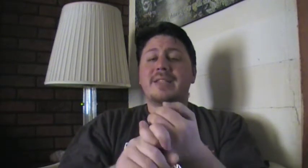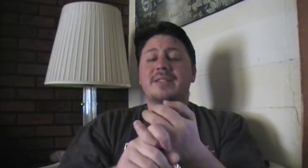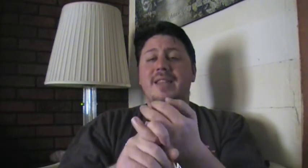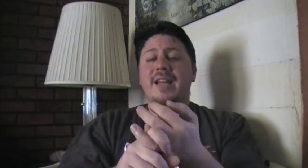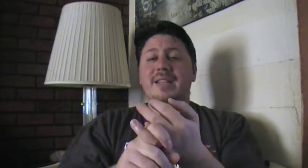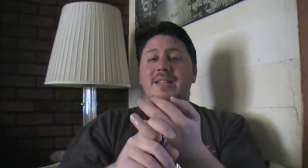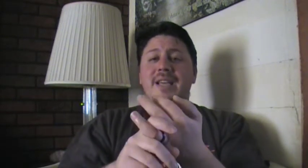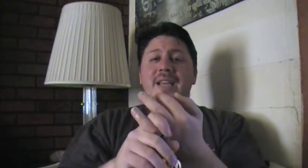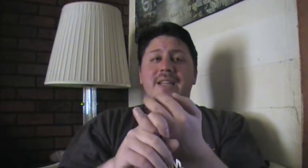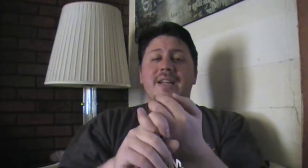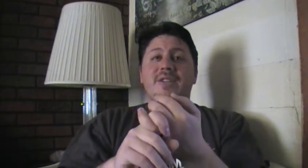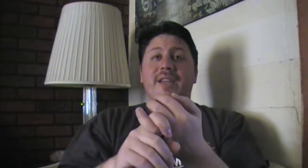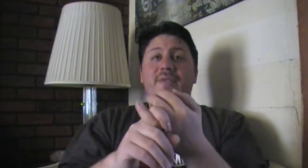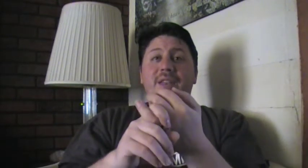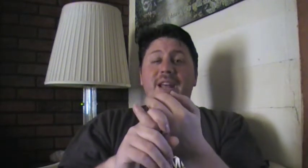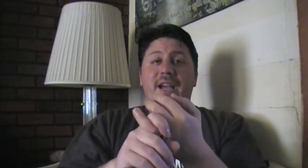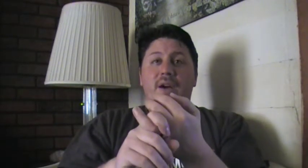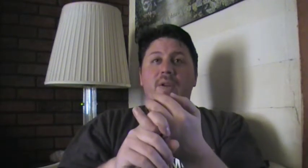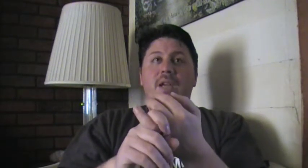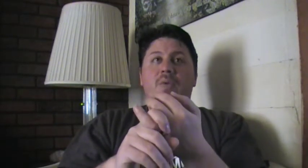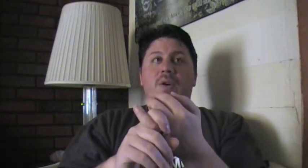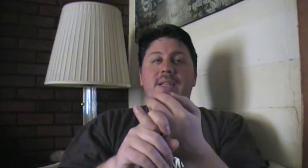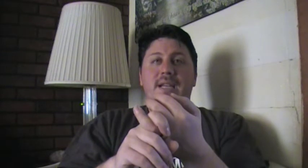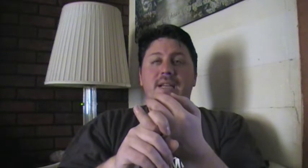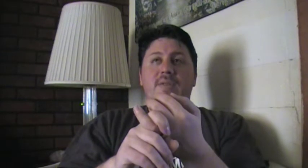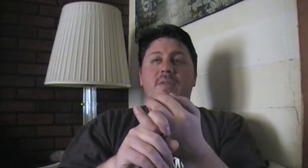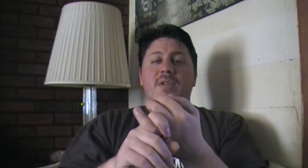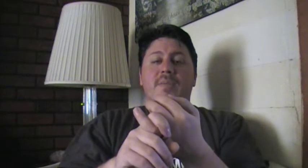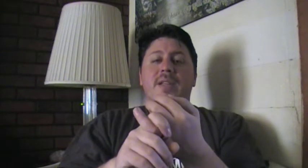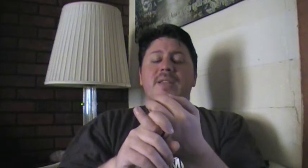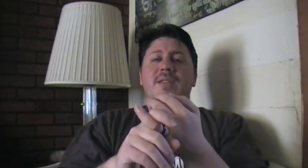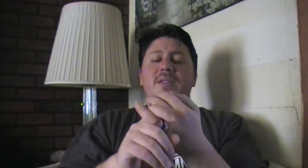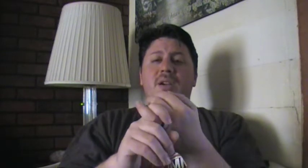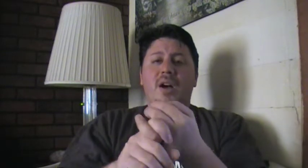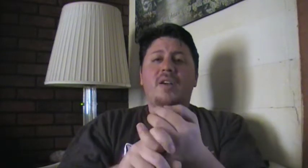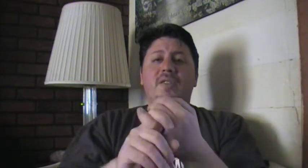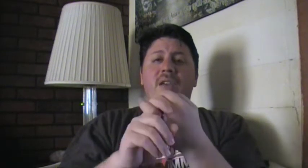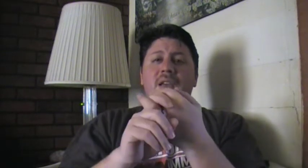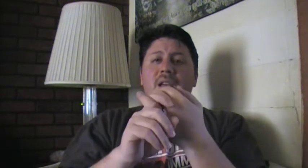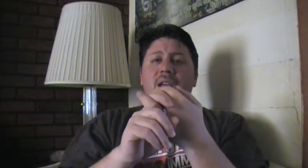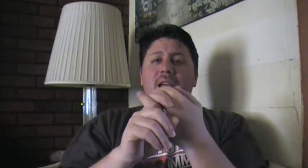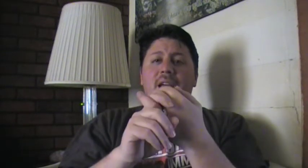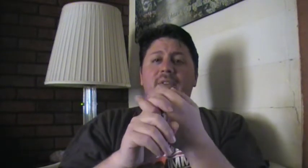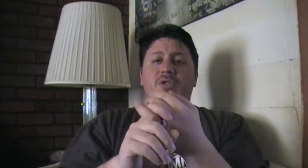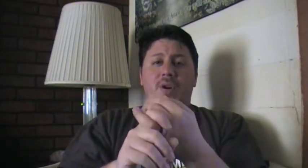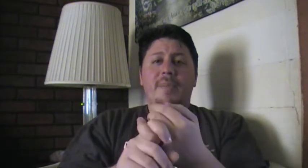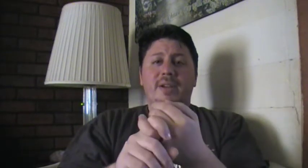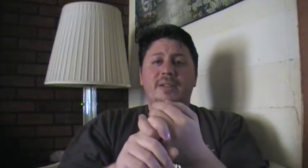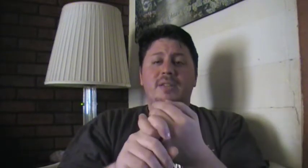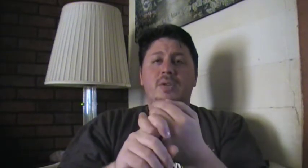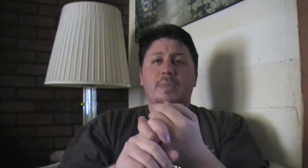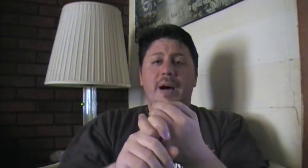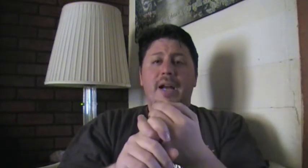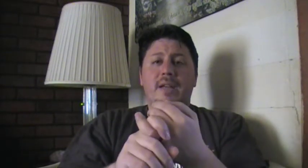just that. It's not just like for the knockout or a takedown or something. It's to cause heavy trauma to the body